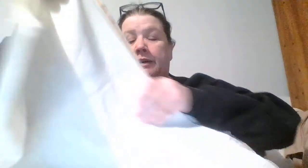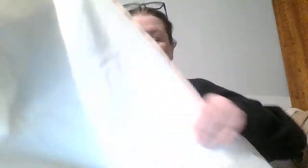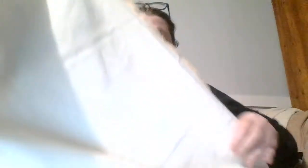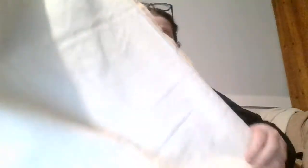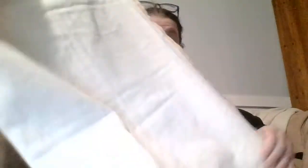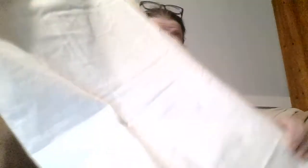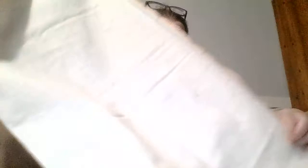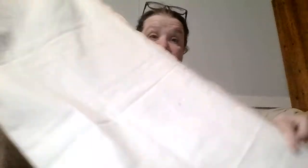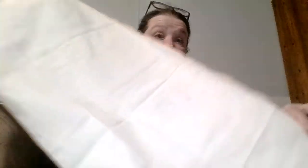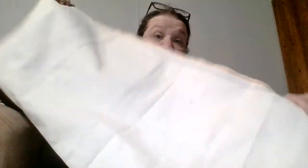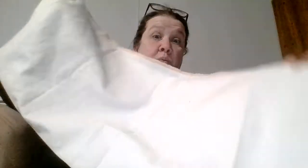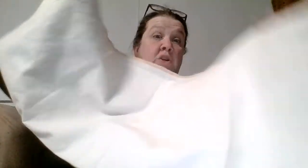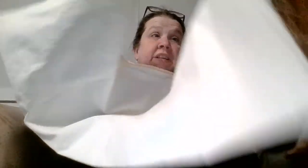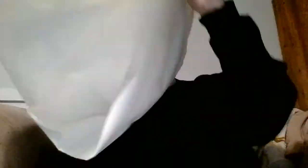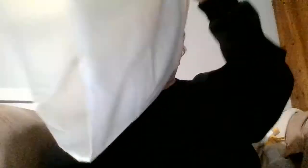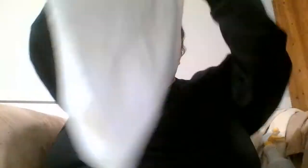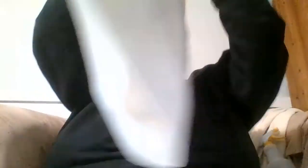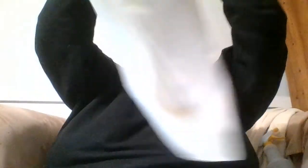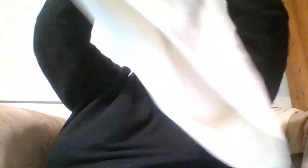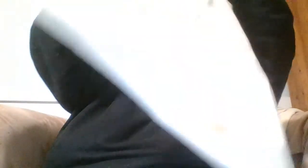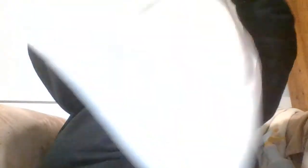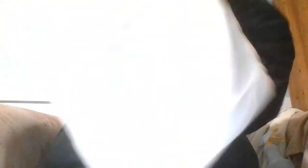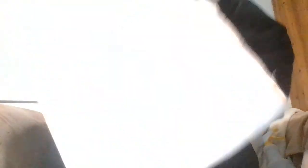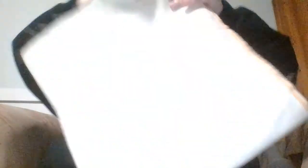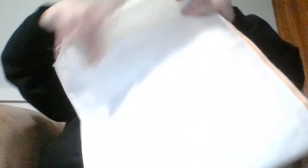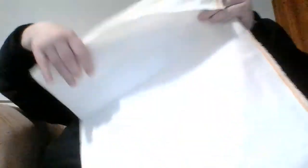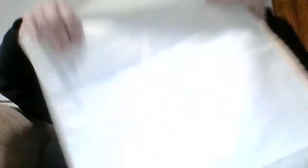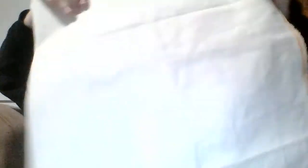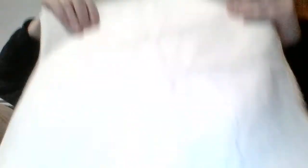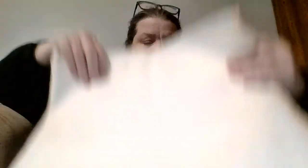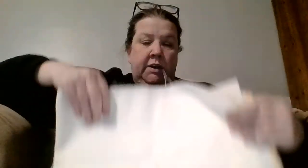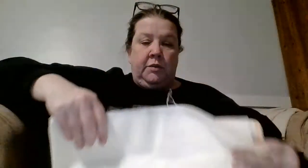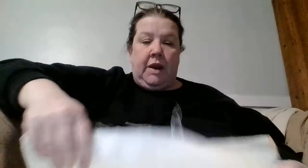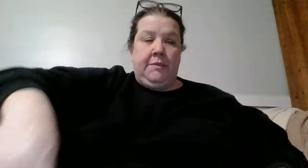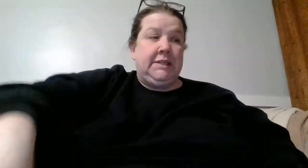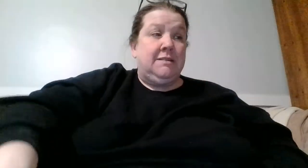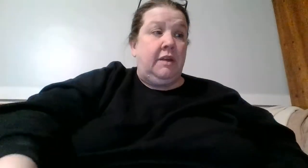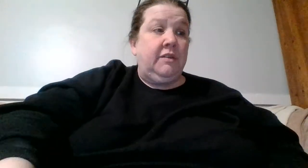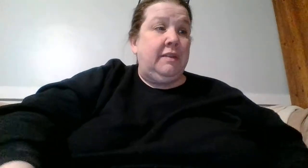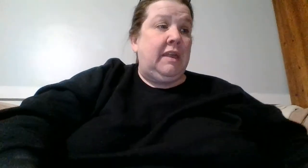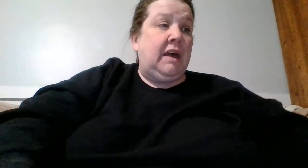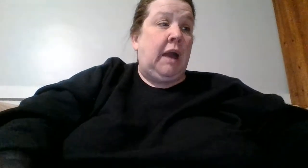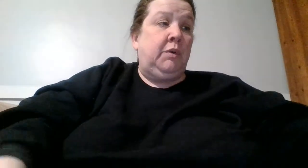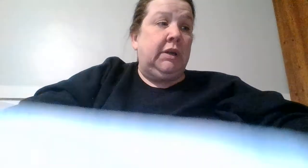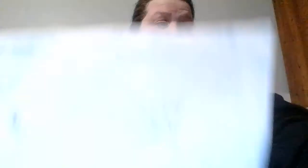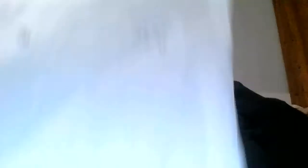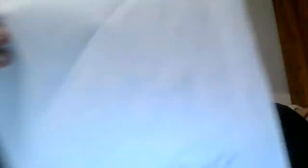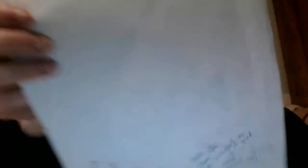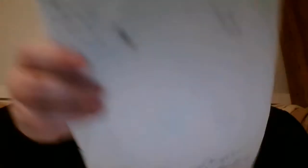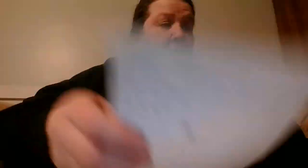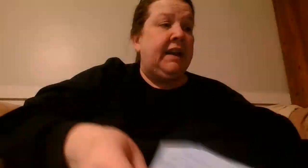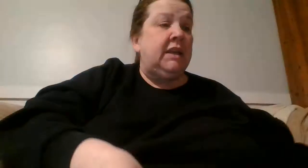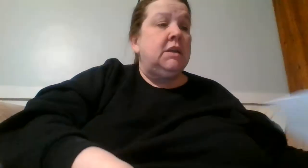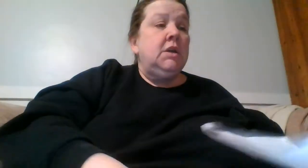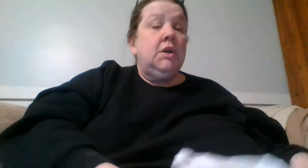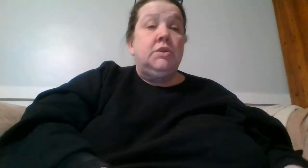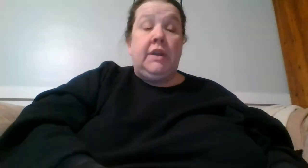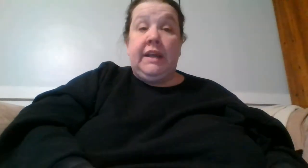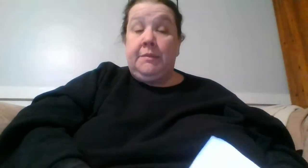don't know we'll see we'll see I make no guarantees I make no promises other than that I will continue to work on it so that I get